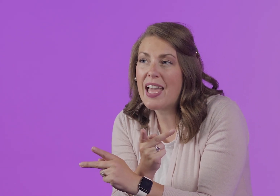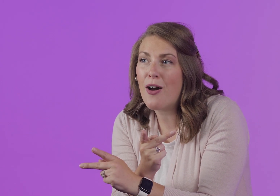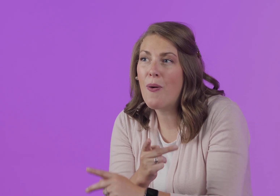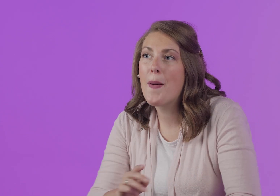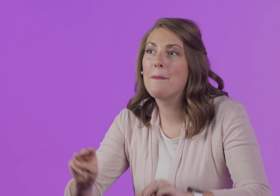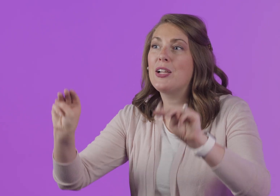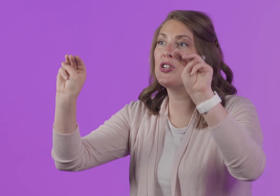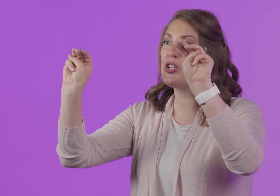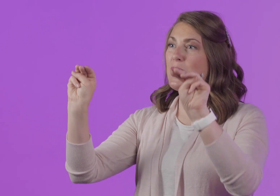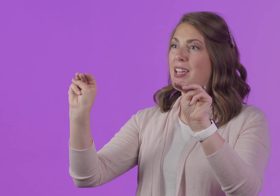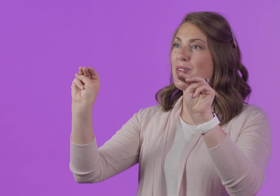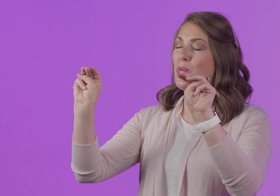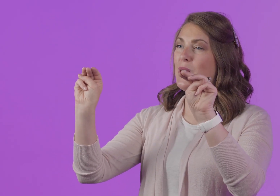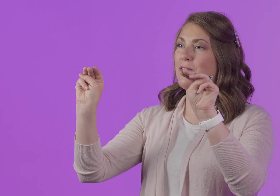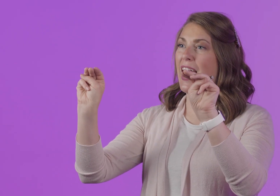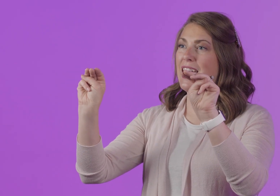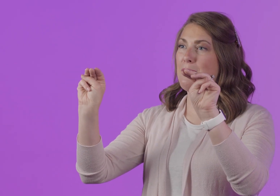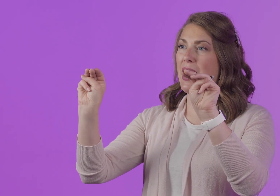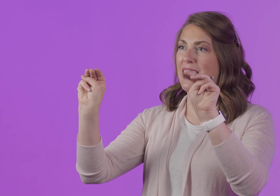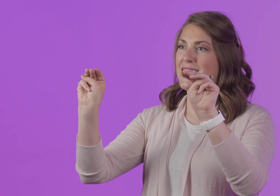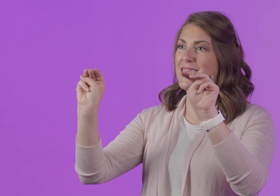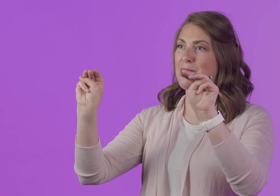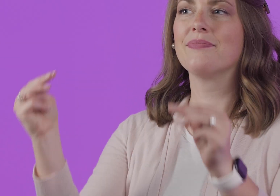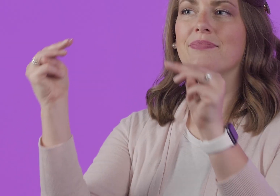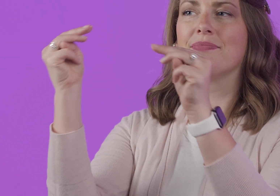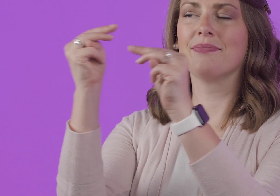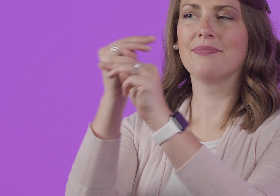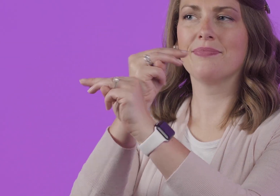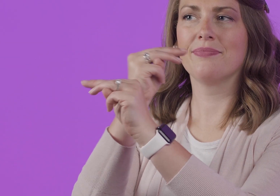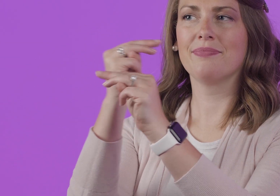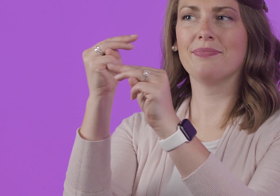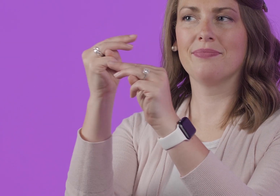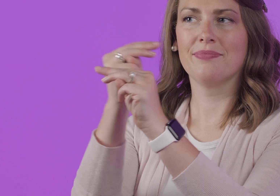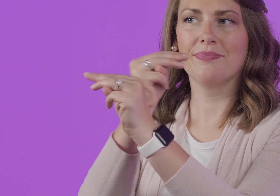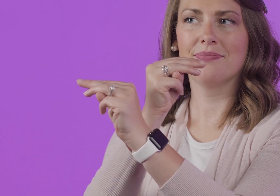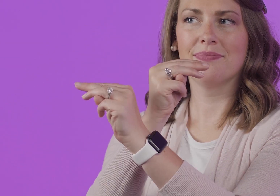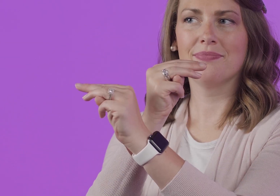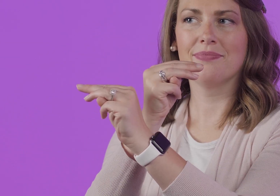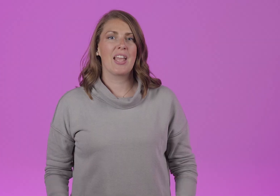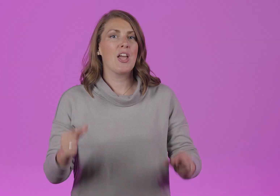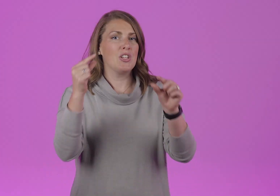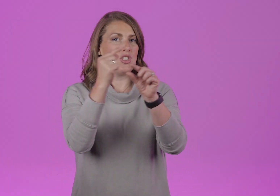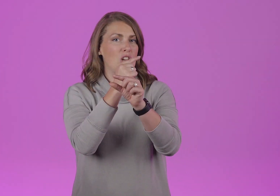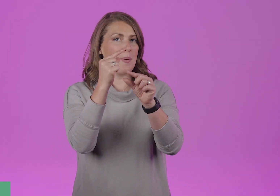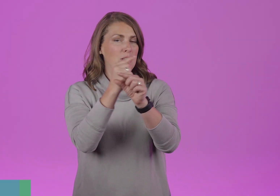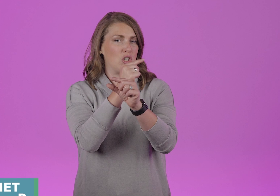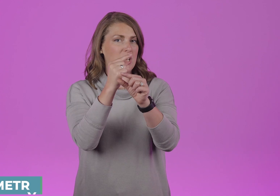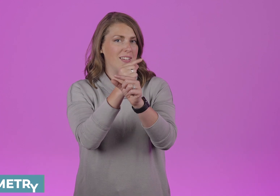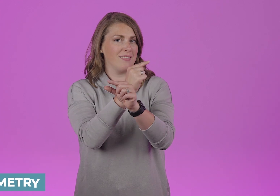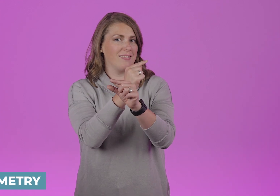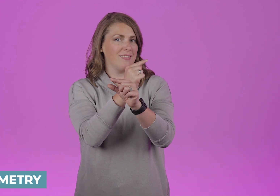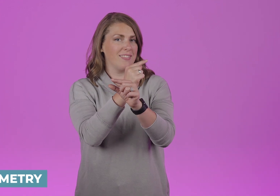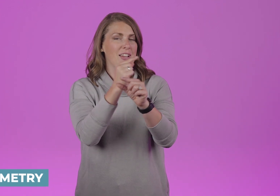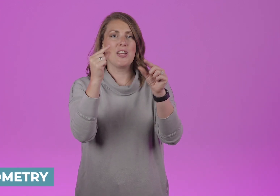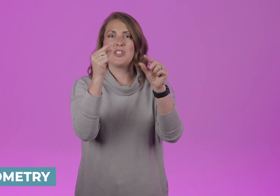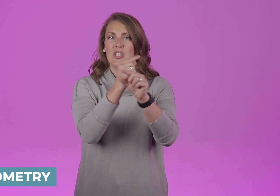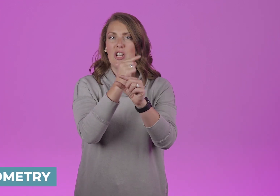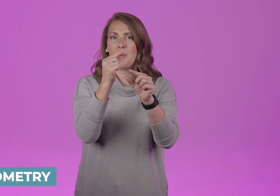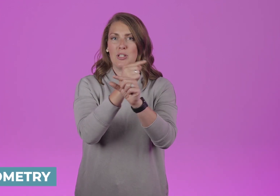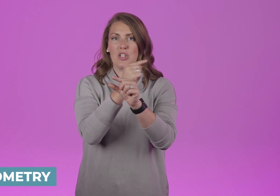out, but you're doing it with flat M hands. Math. Geometry. Geometry.